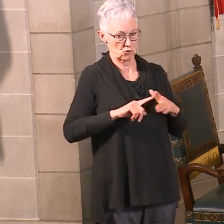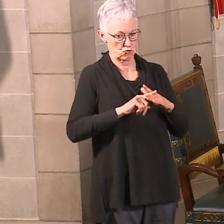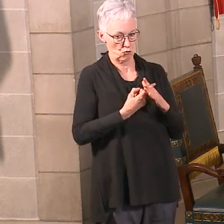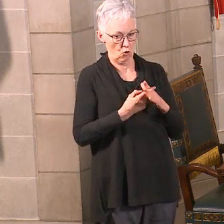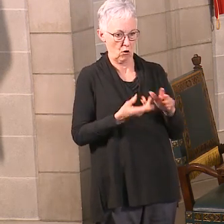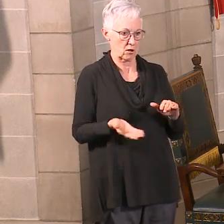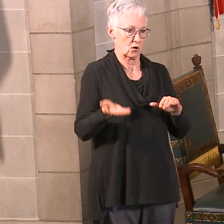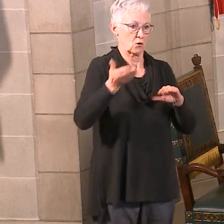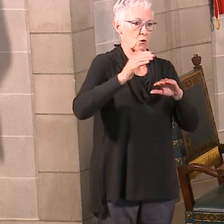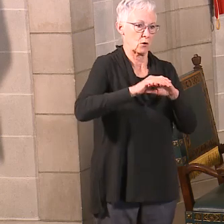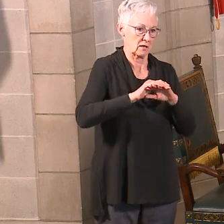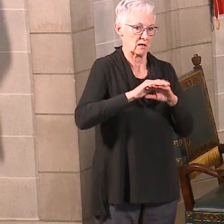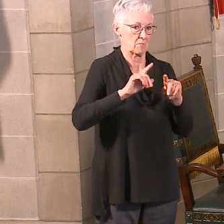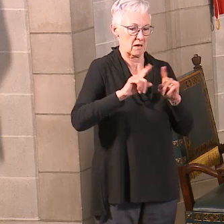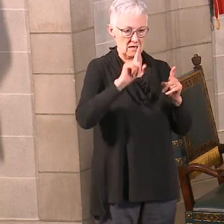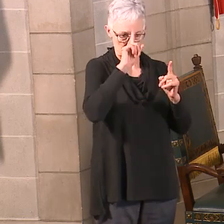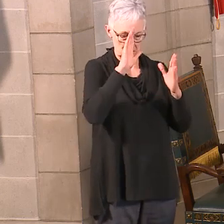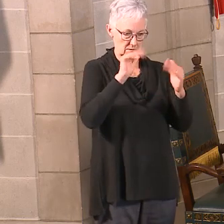the initial emergency is over.